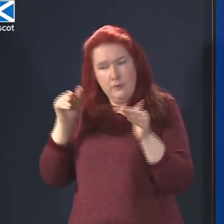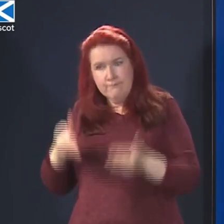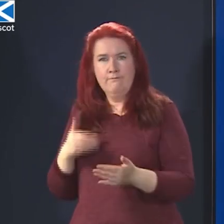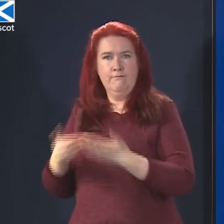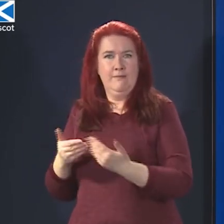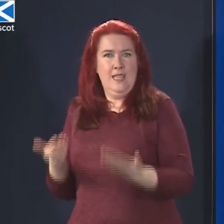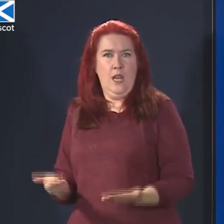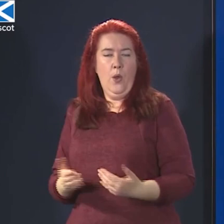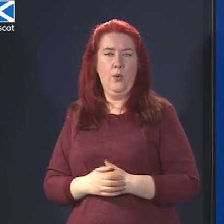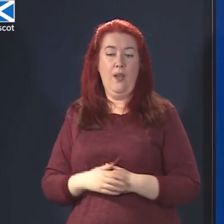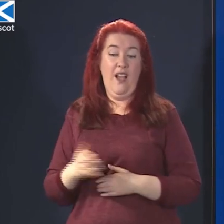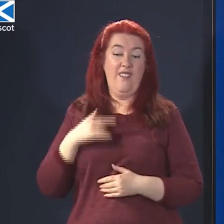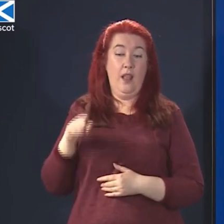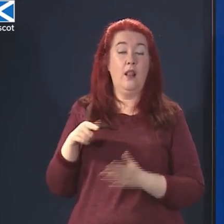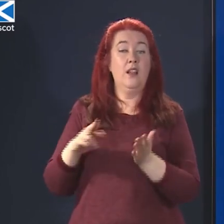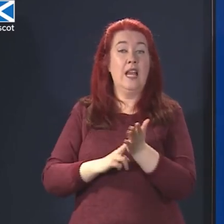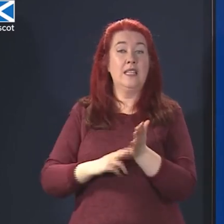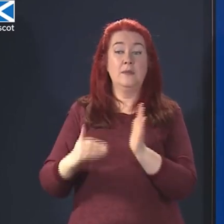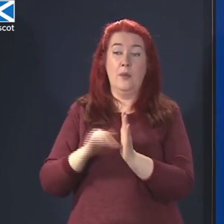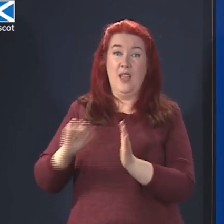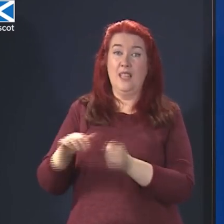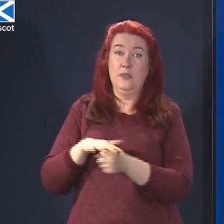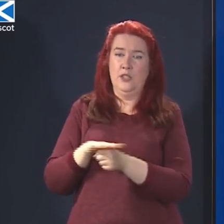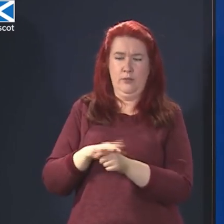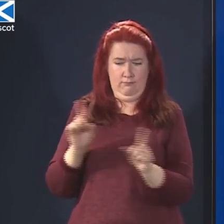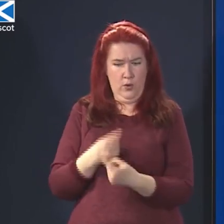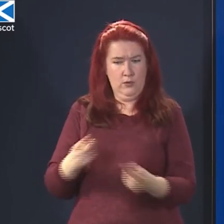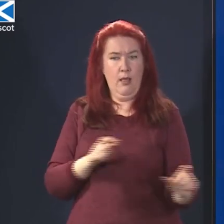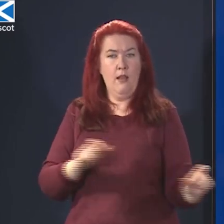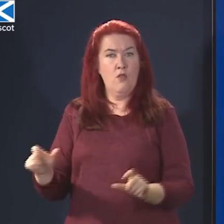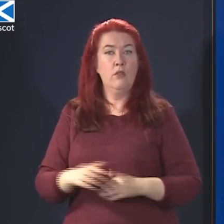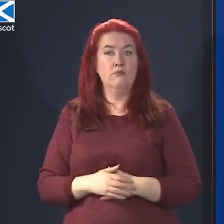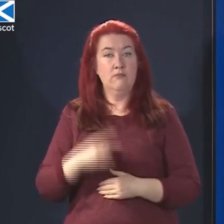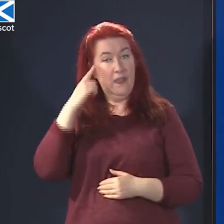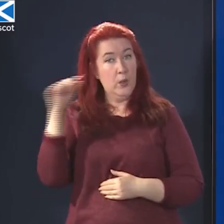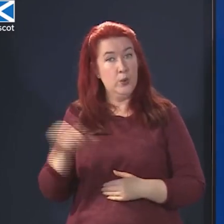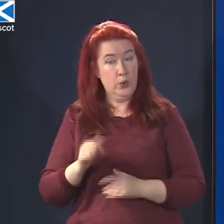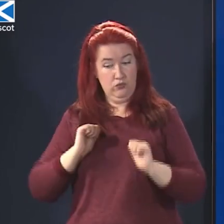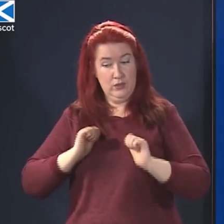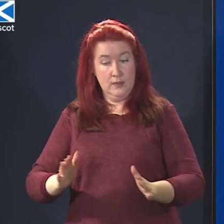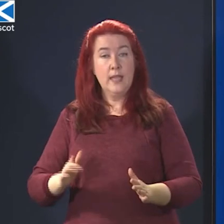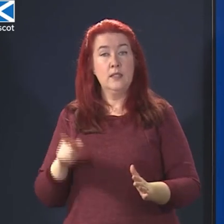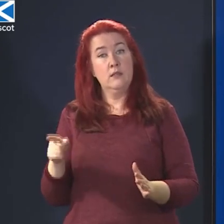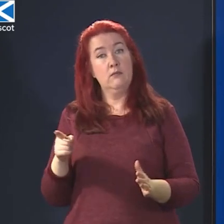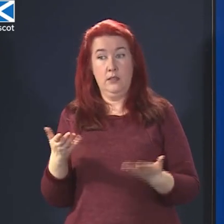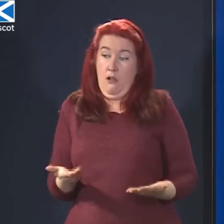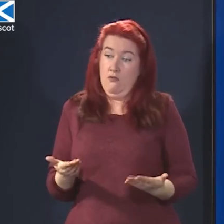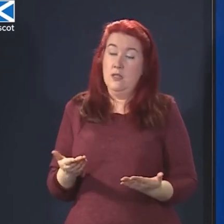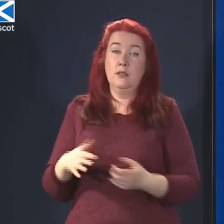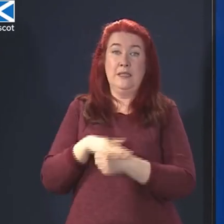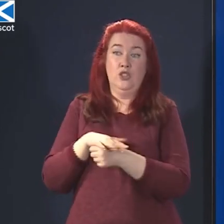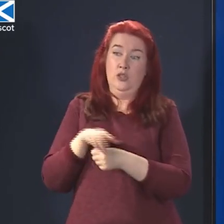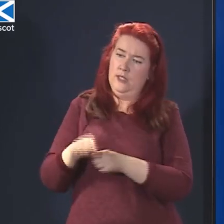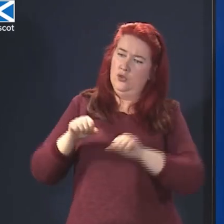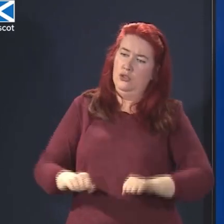think his position, the former Chancellor's position, is untenable. I think he should resign his current position as chair of the